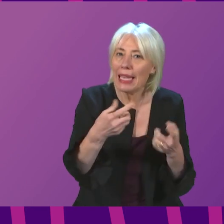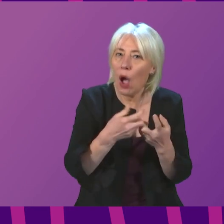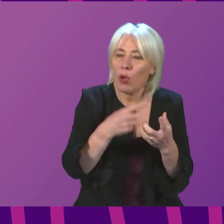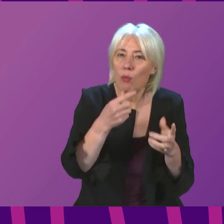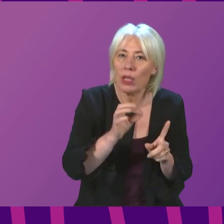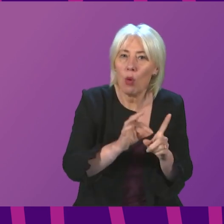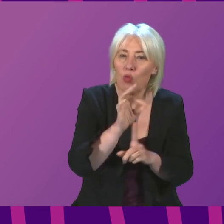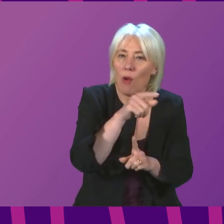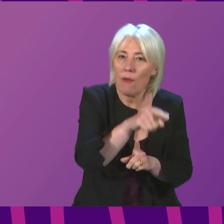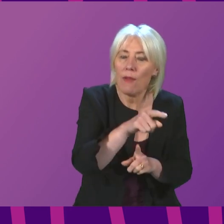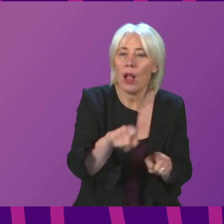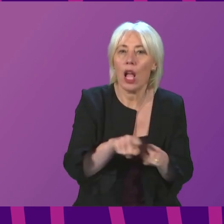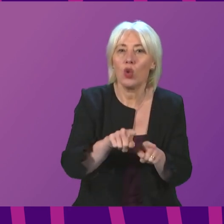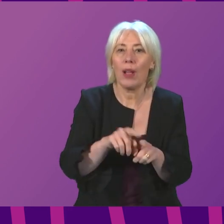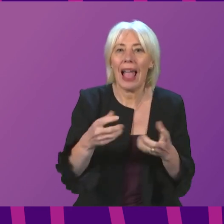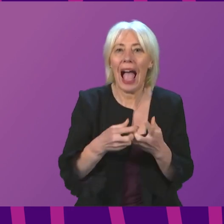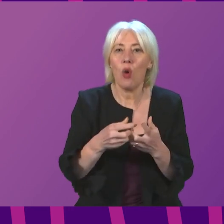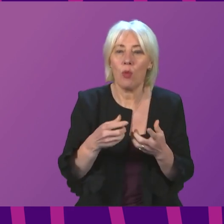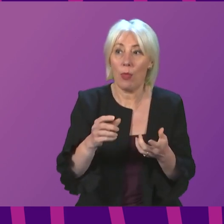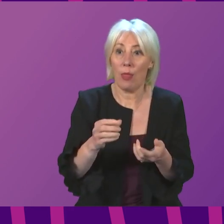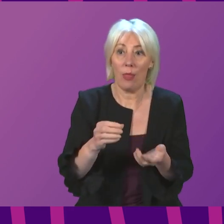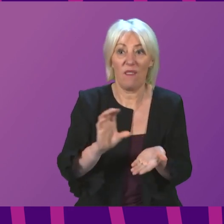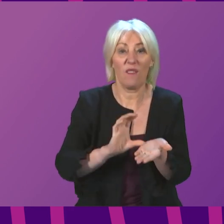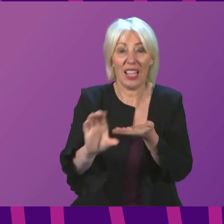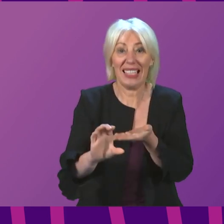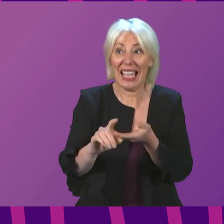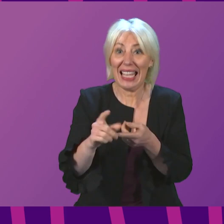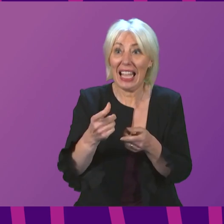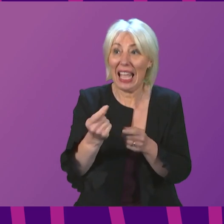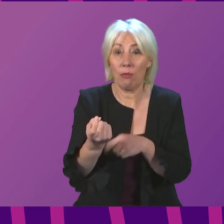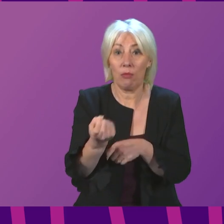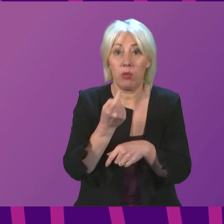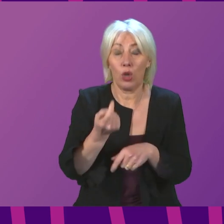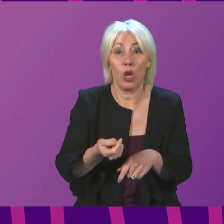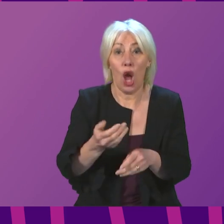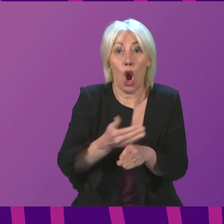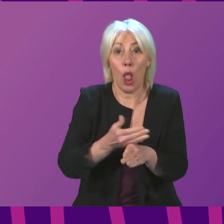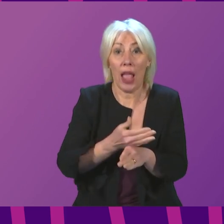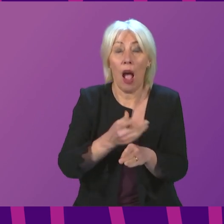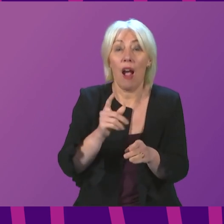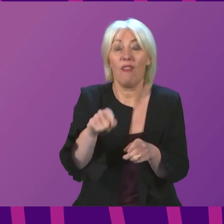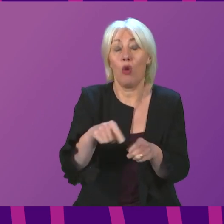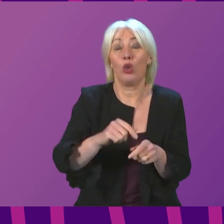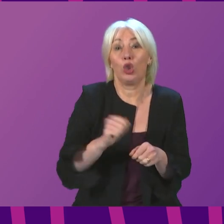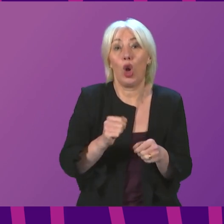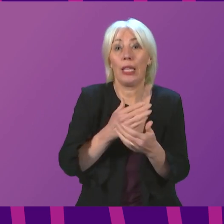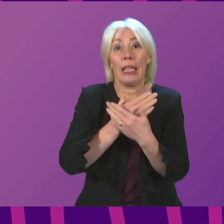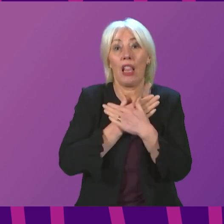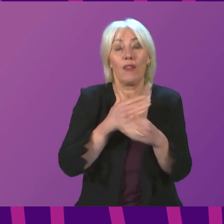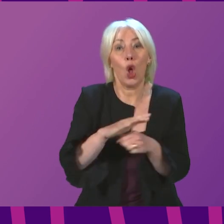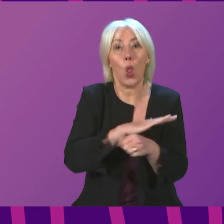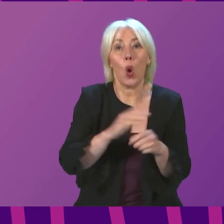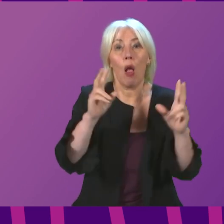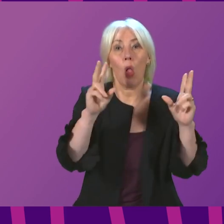given to bringing forward the next round of funding applications for the Scotland Love's Local Fund? The Prime